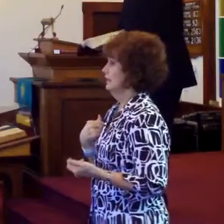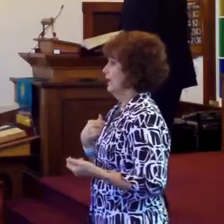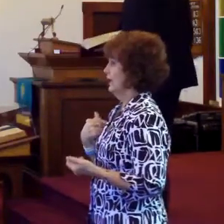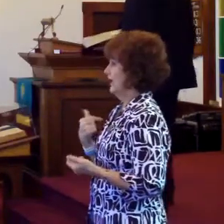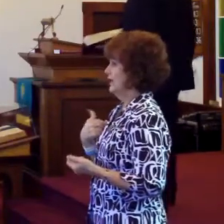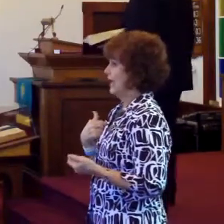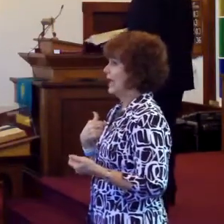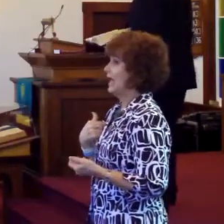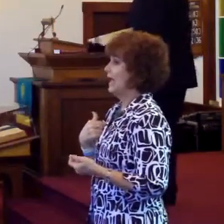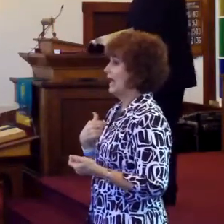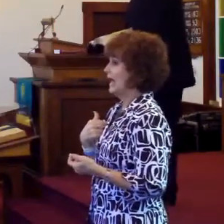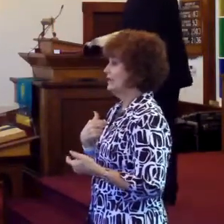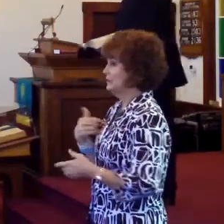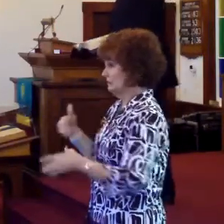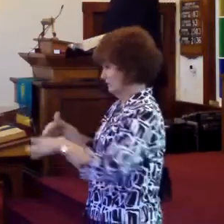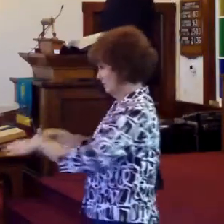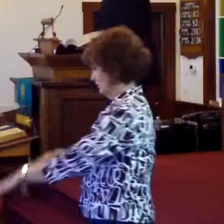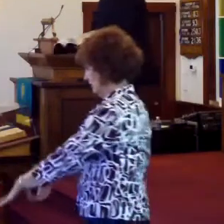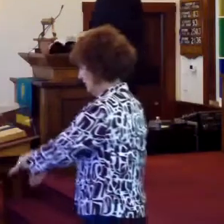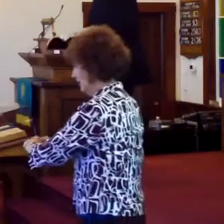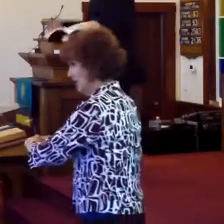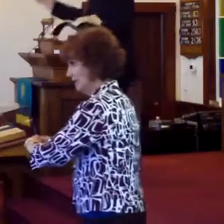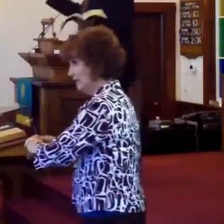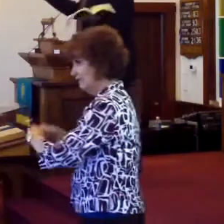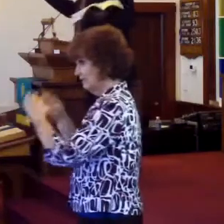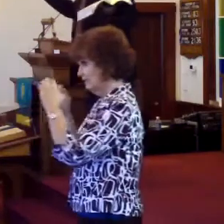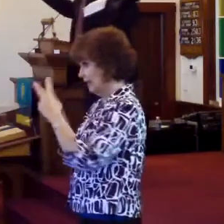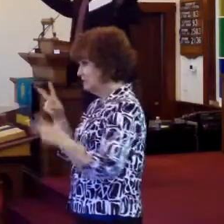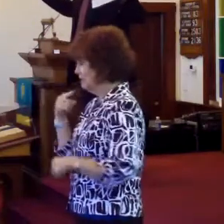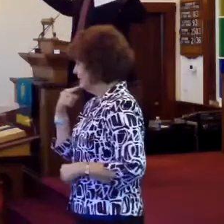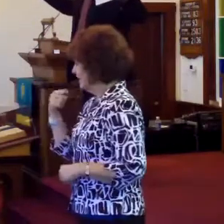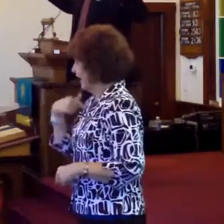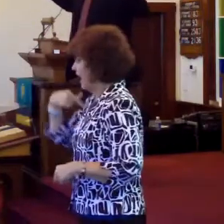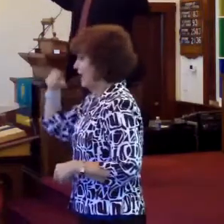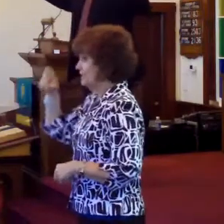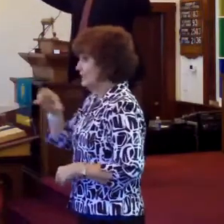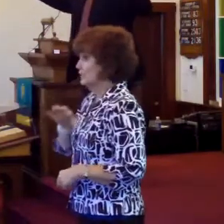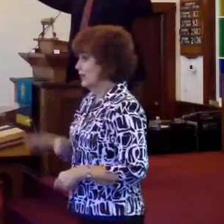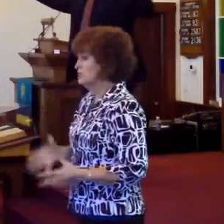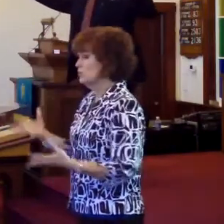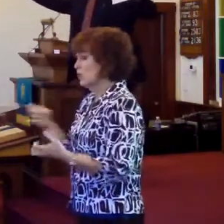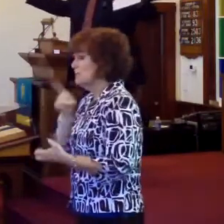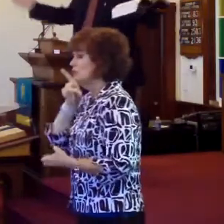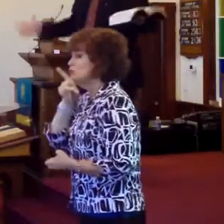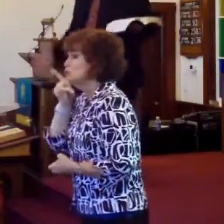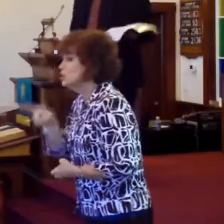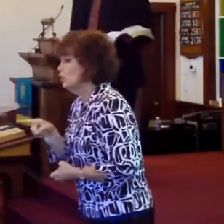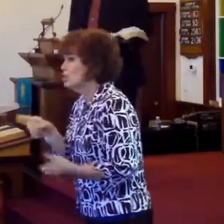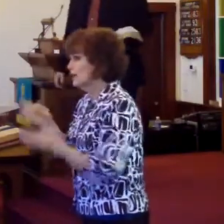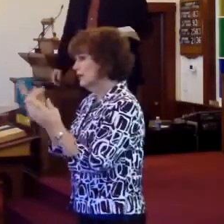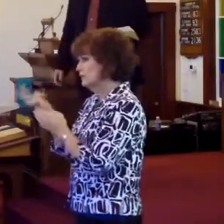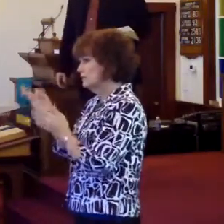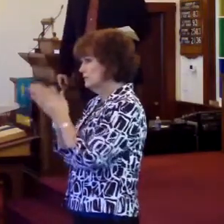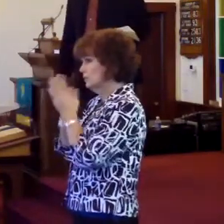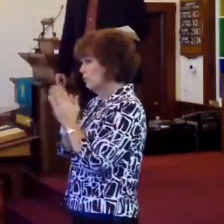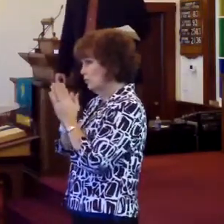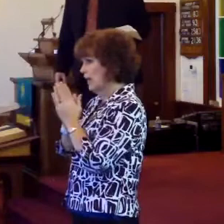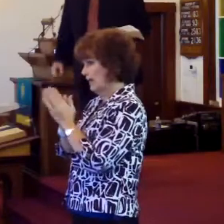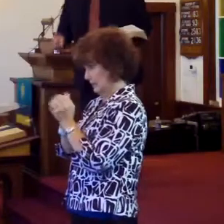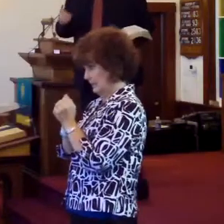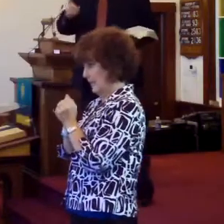And I took the advantage by the hand. I said, I need Christ. I want to be sure. And we prayed together.